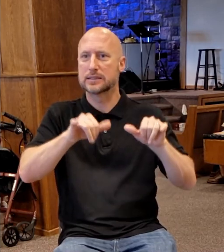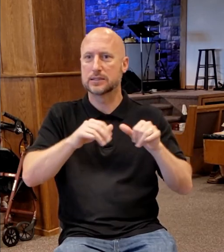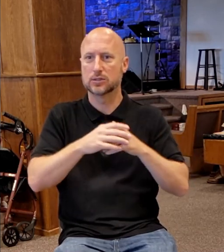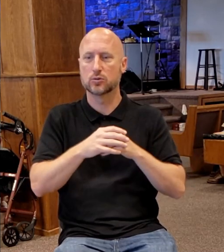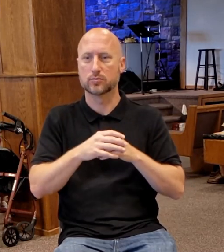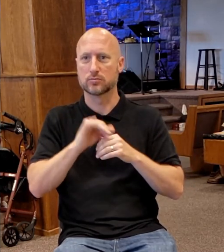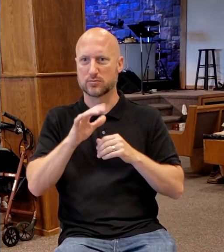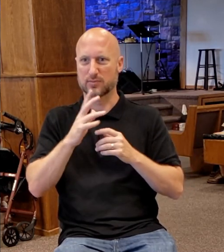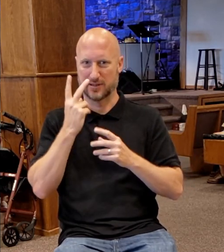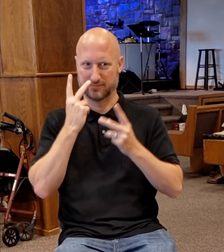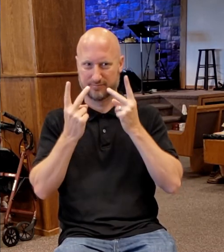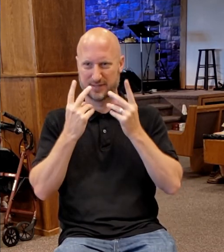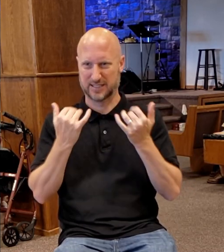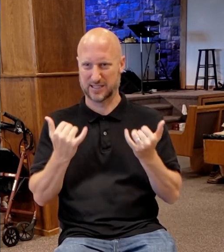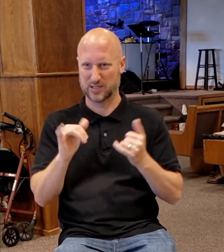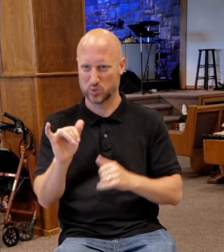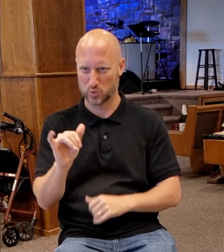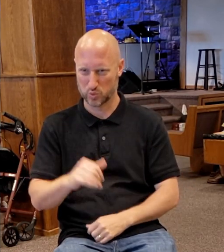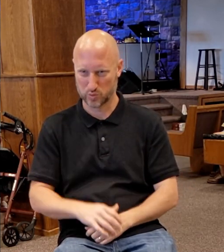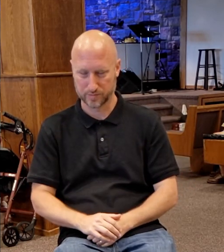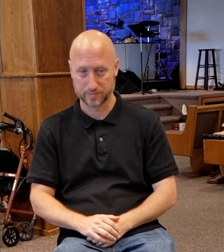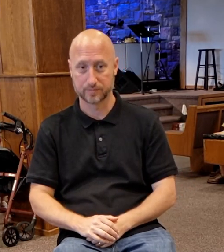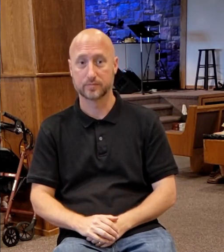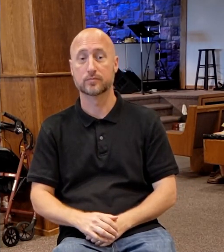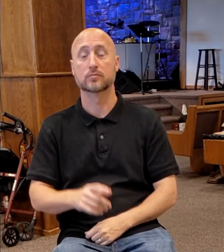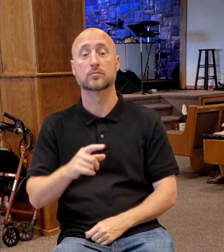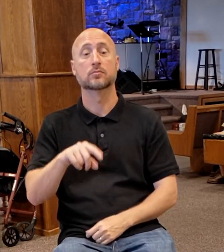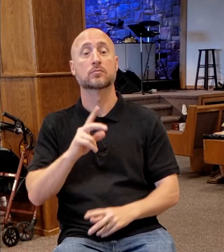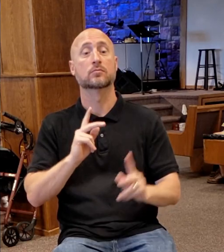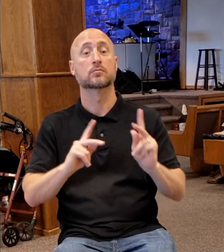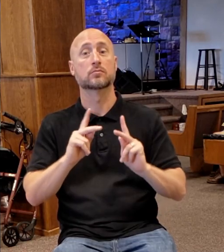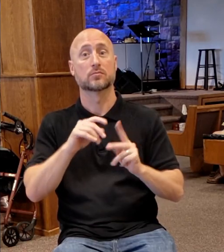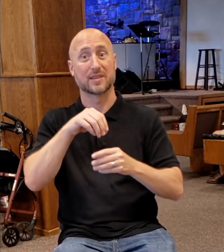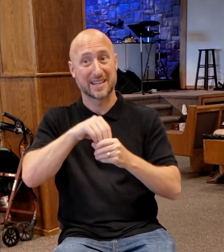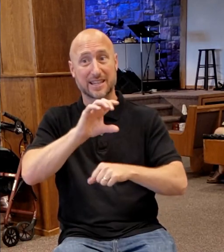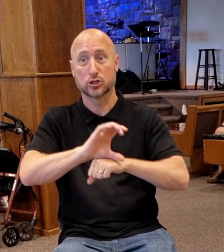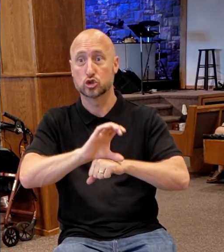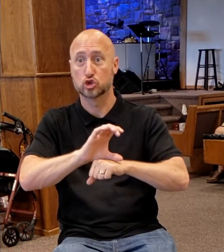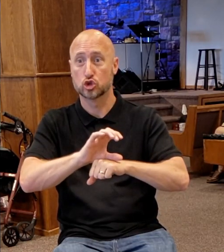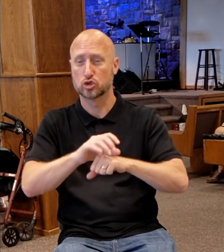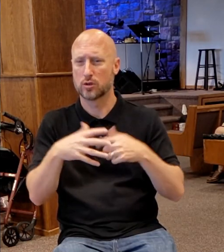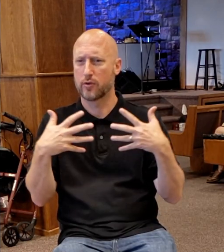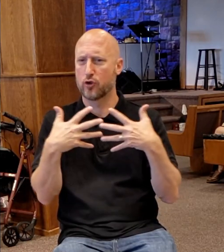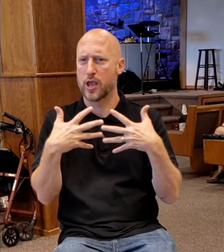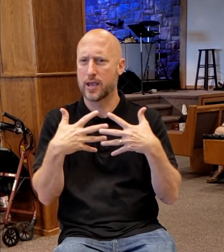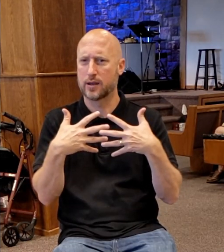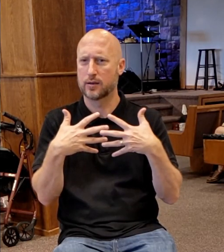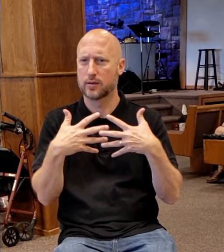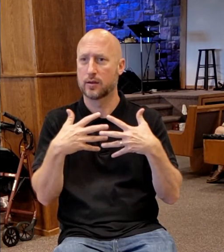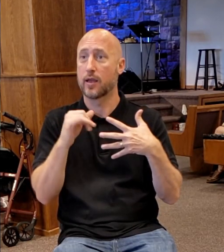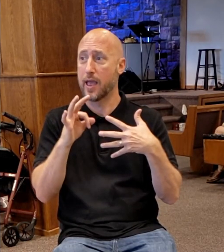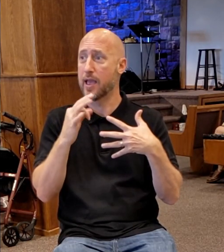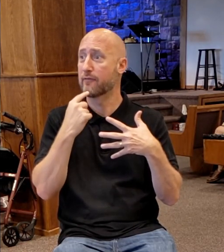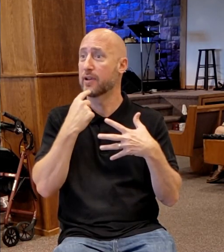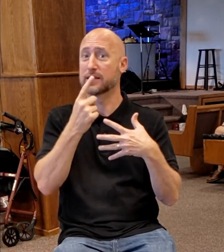us too. They're afraid if I just tell the truth